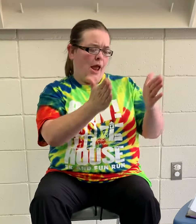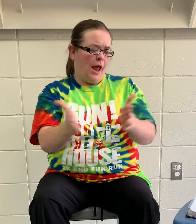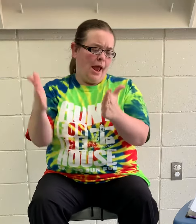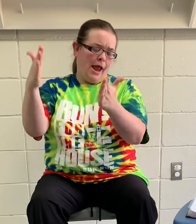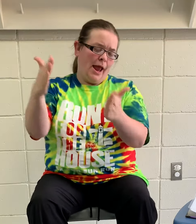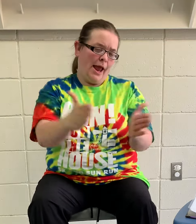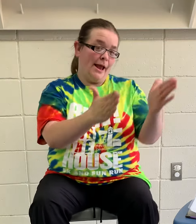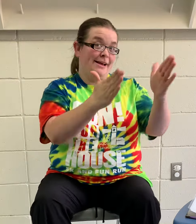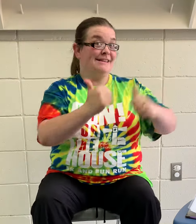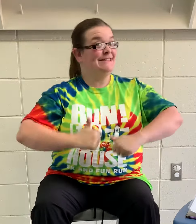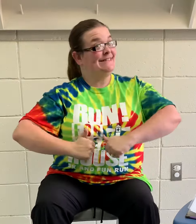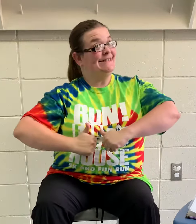love God. samen. God. God. God. God. God.